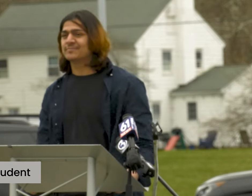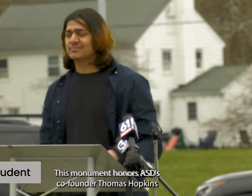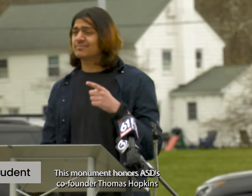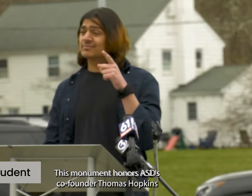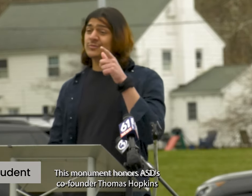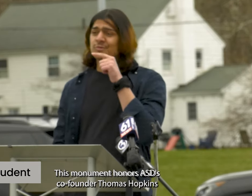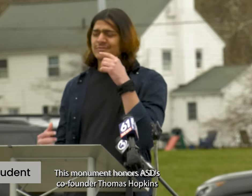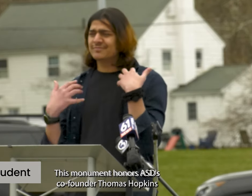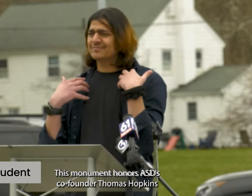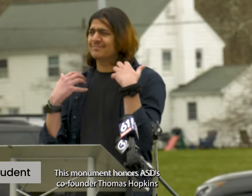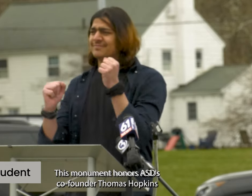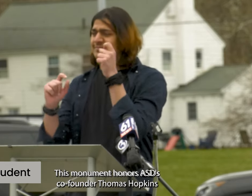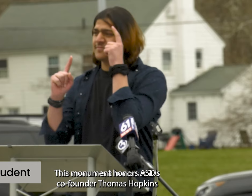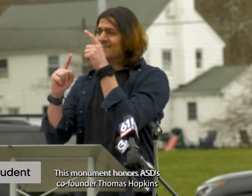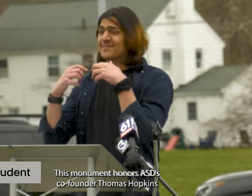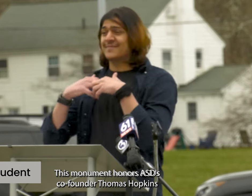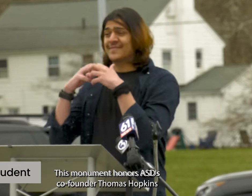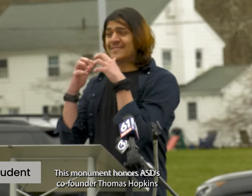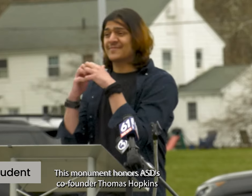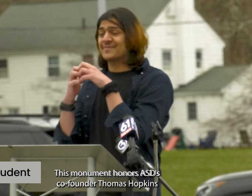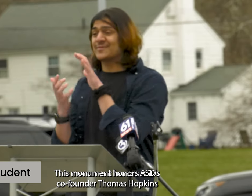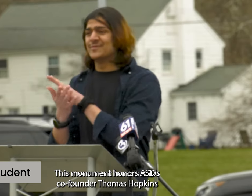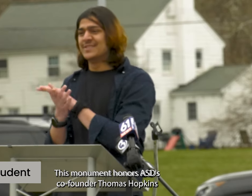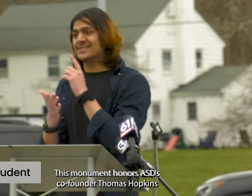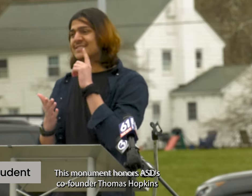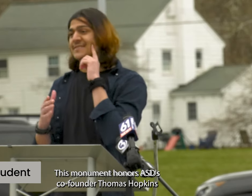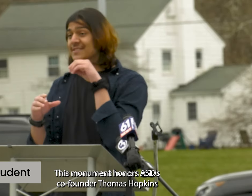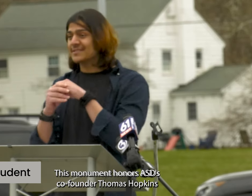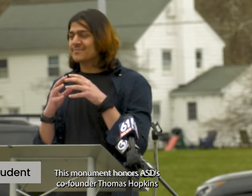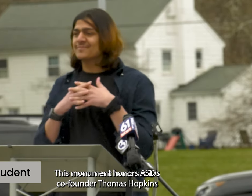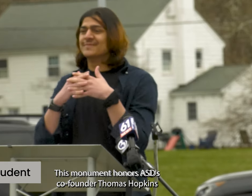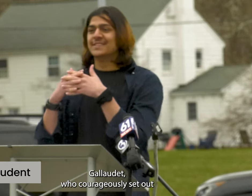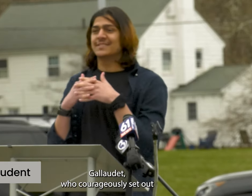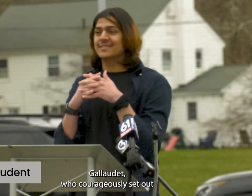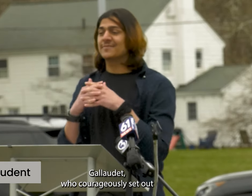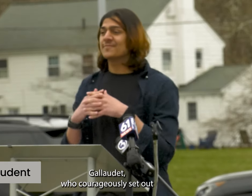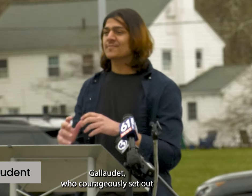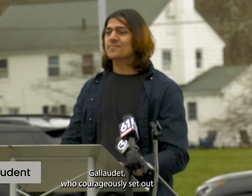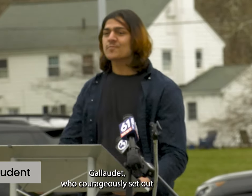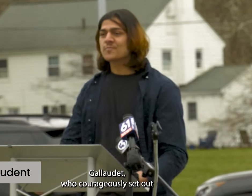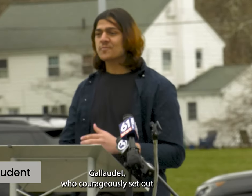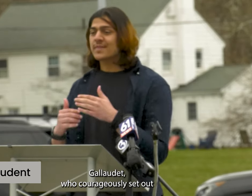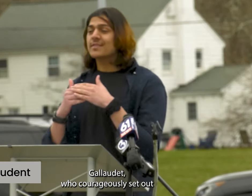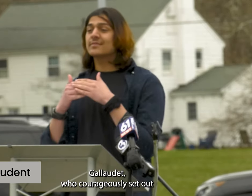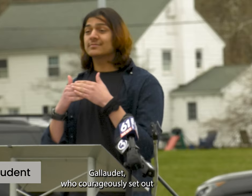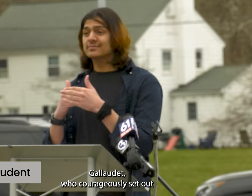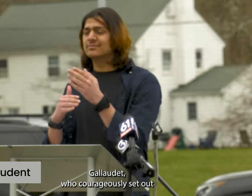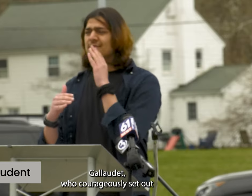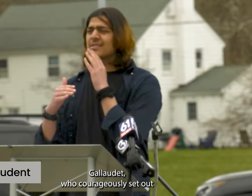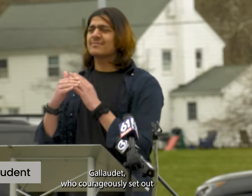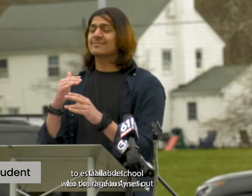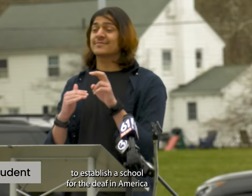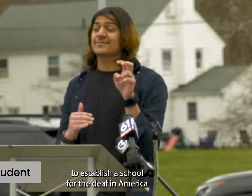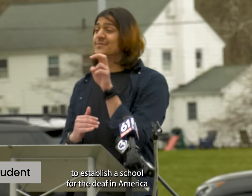This monument honors ASD's co-founder Thomas Hopkins Gallaudet, who courageously